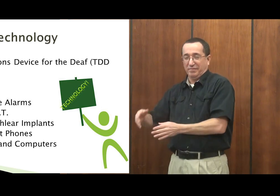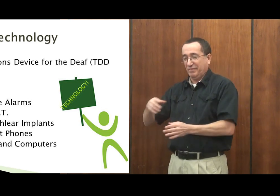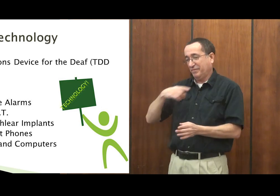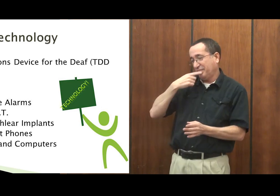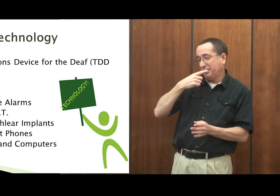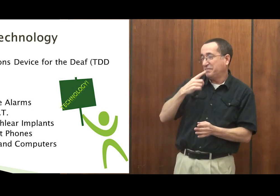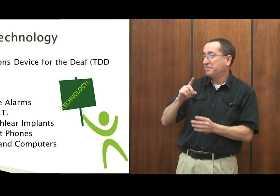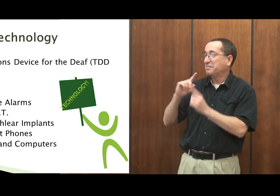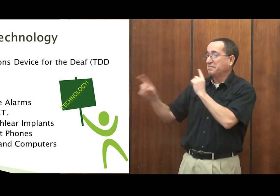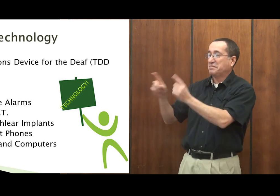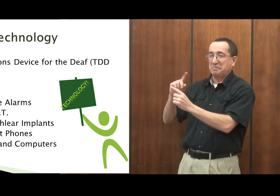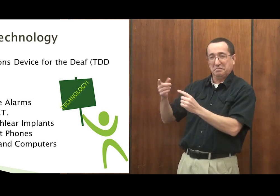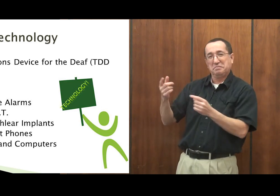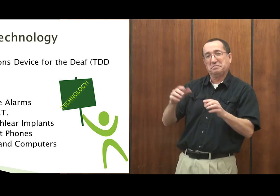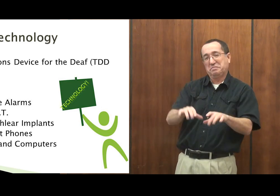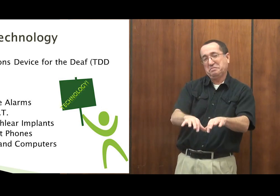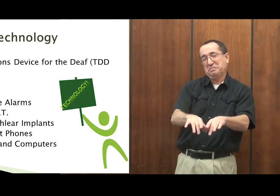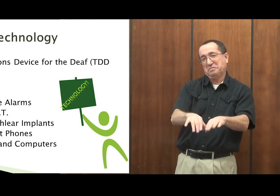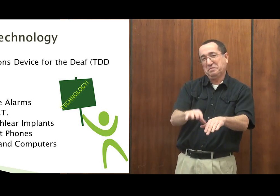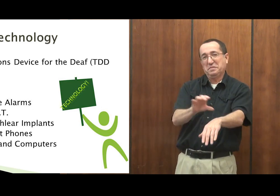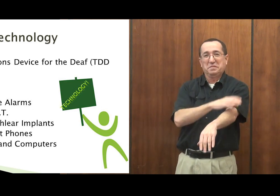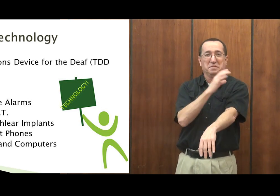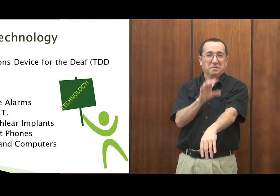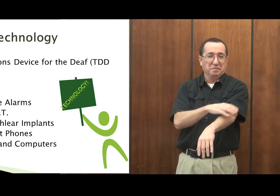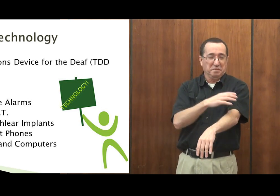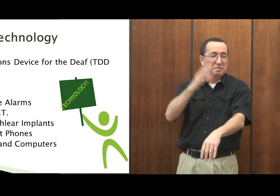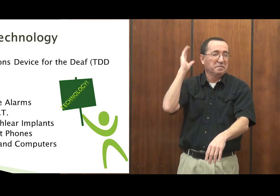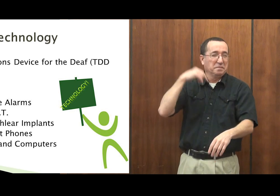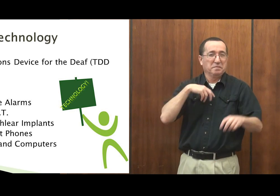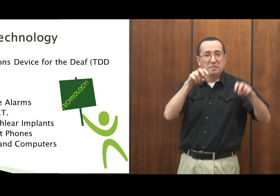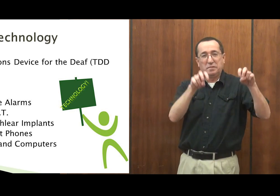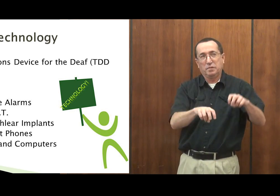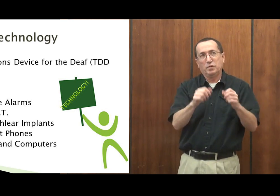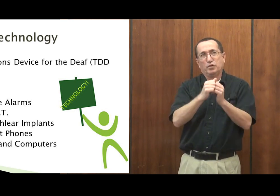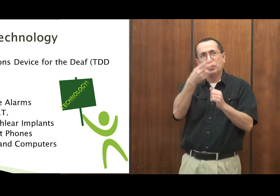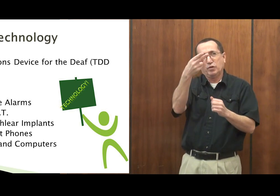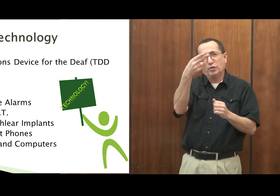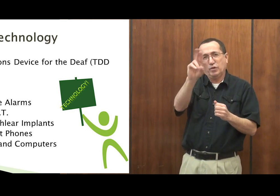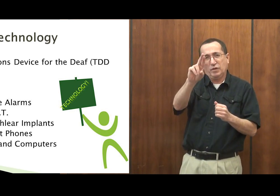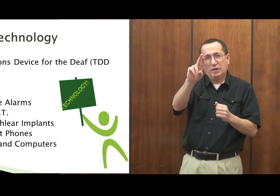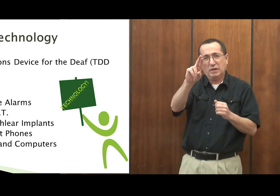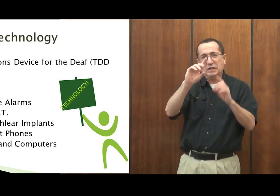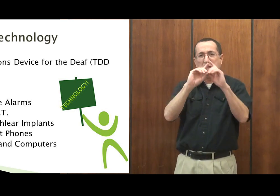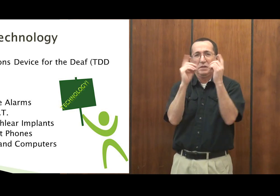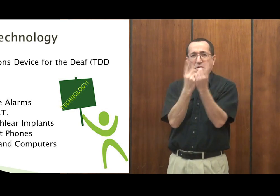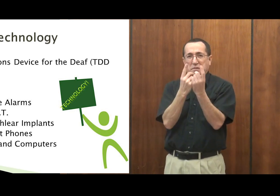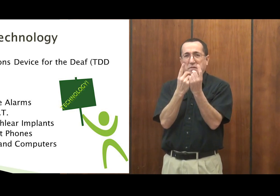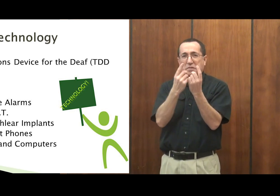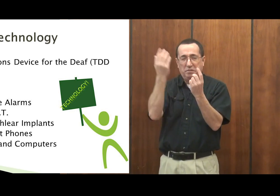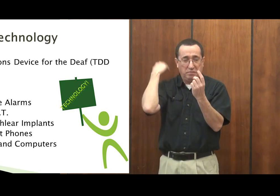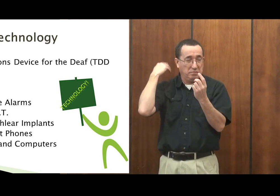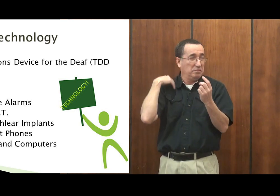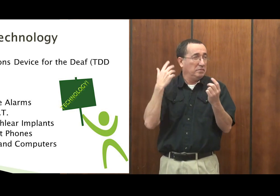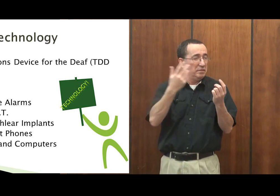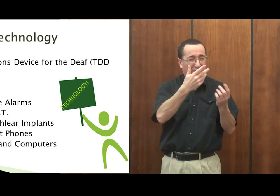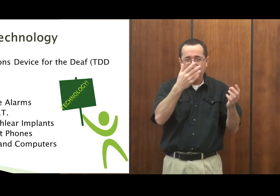nothing about sign language with a tablet. Just type things out and we communicate back and forth. Like in HR,